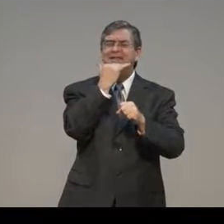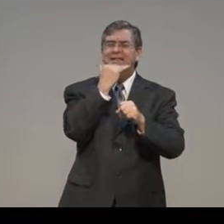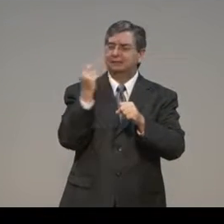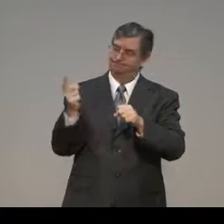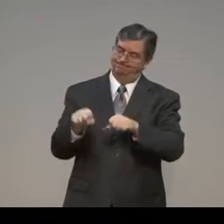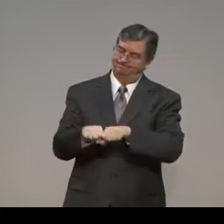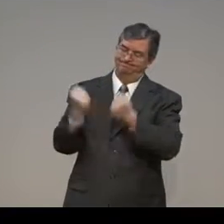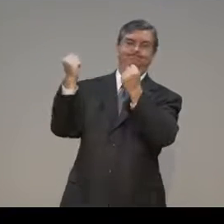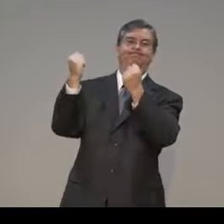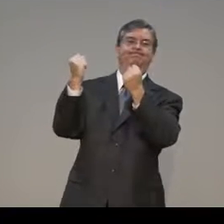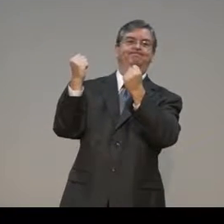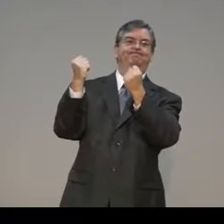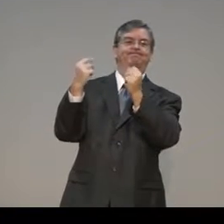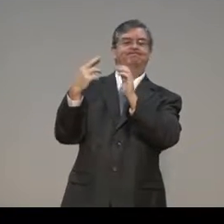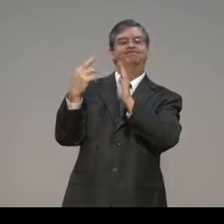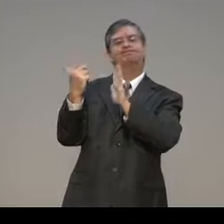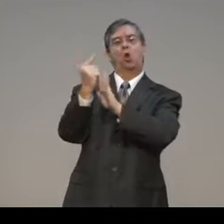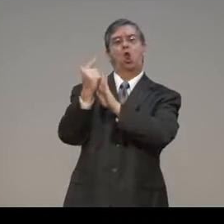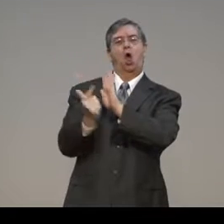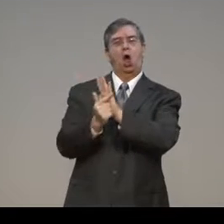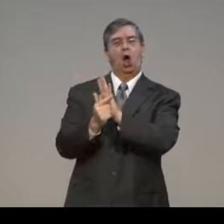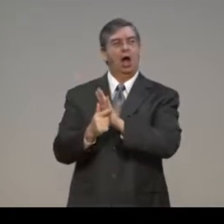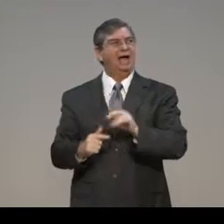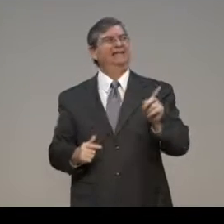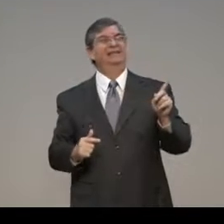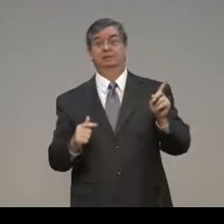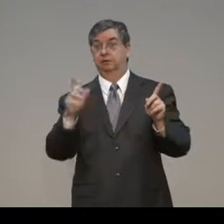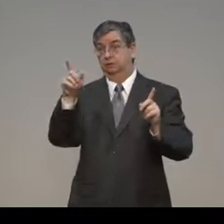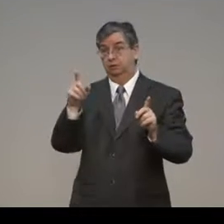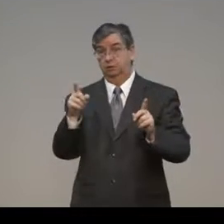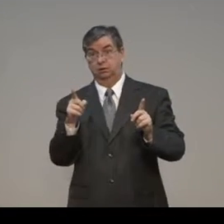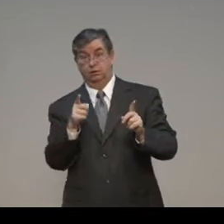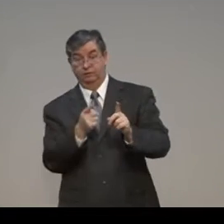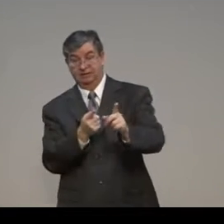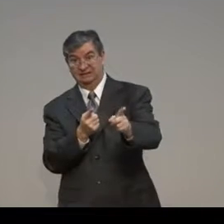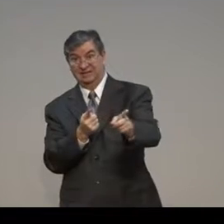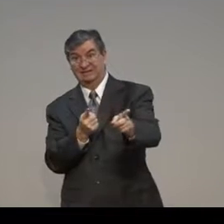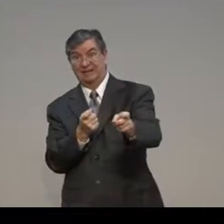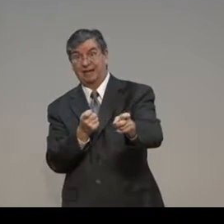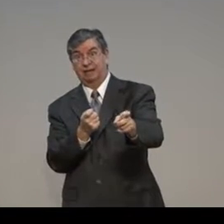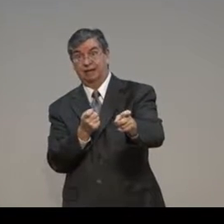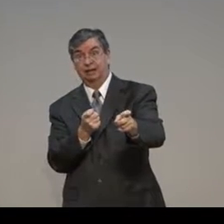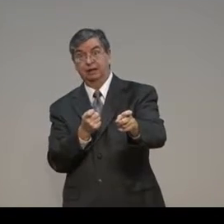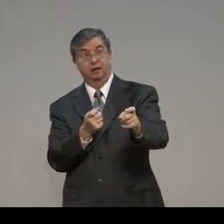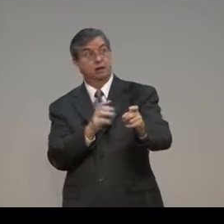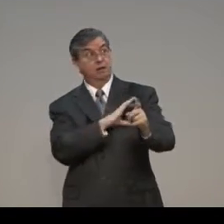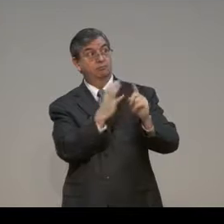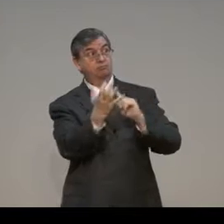The person could have been speeding or on a red light. Or for whatever